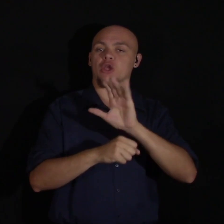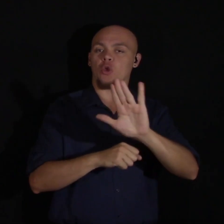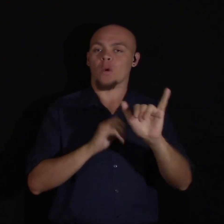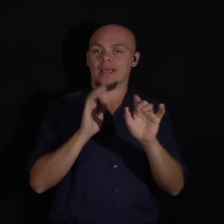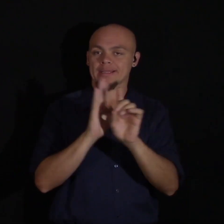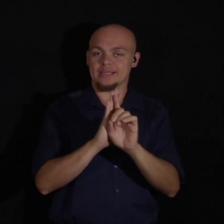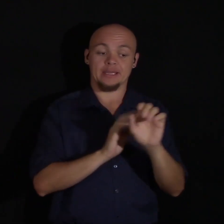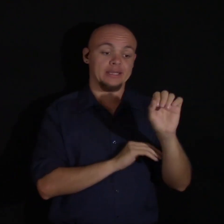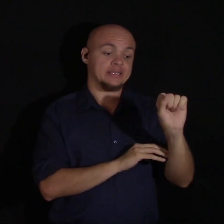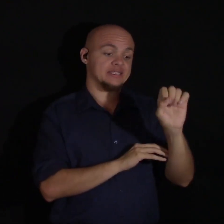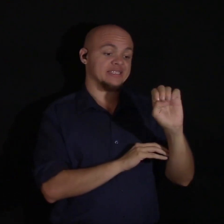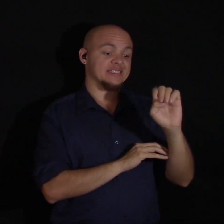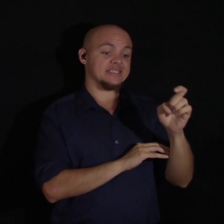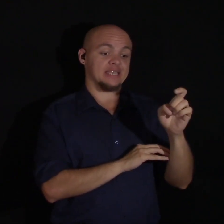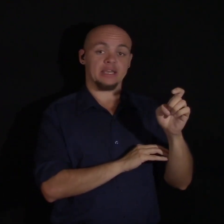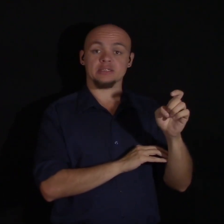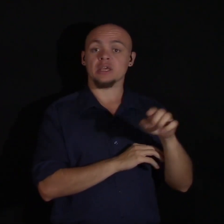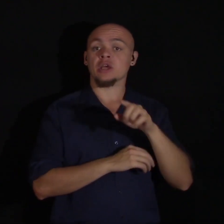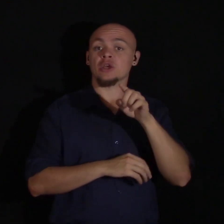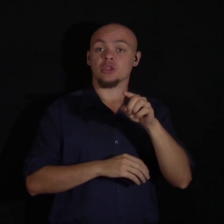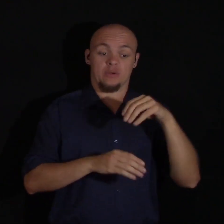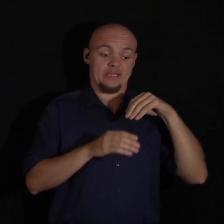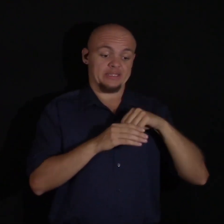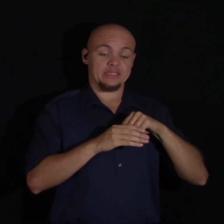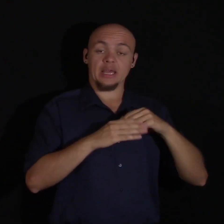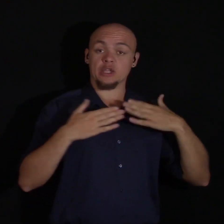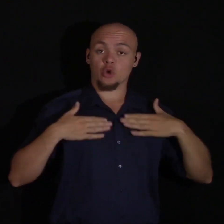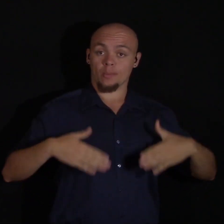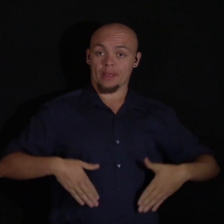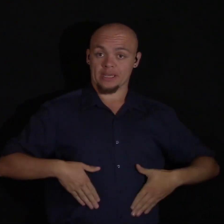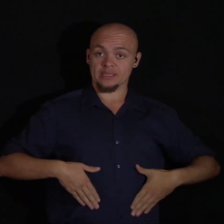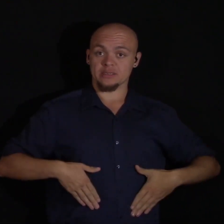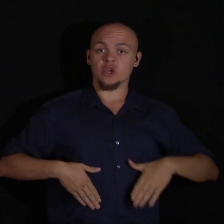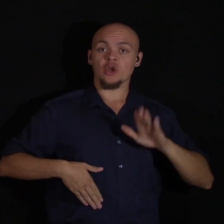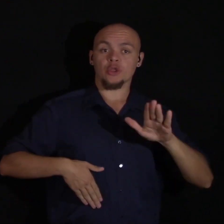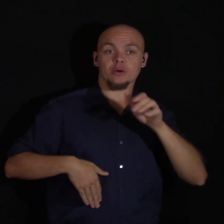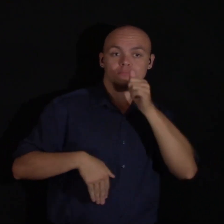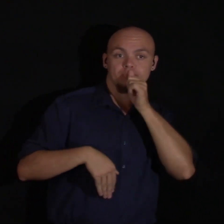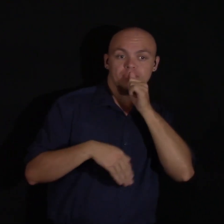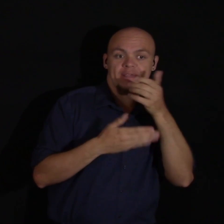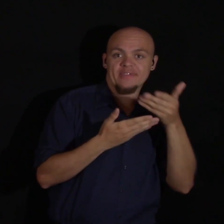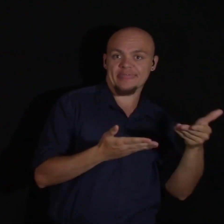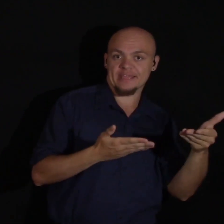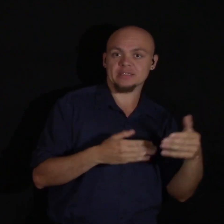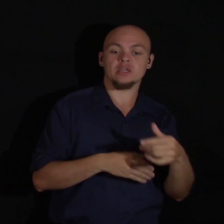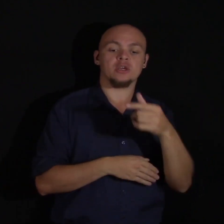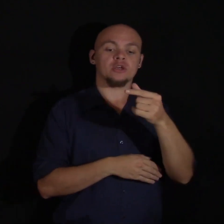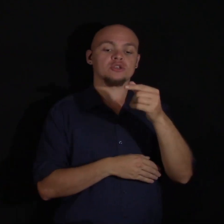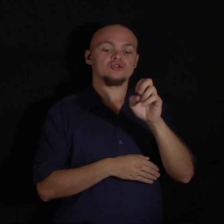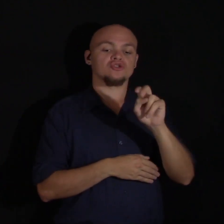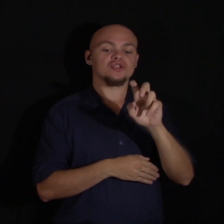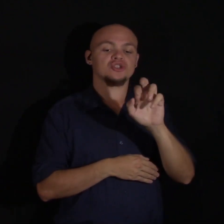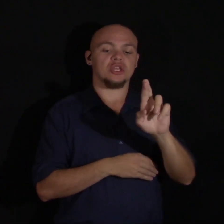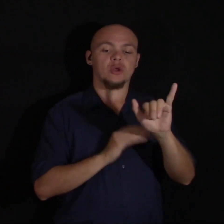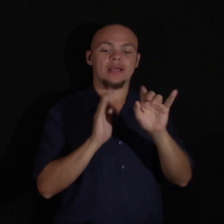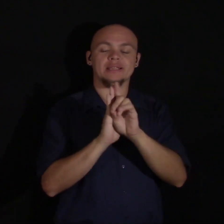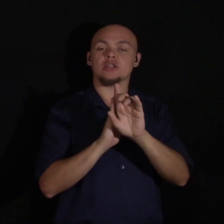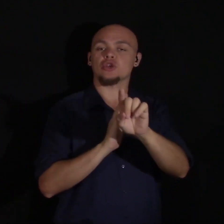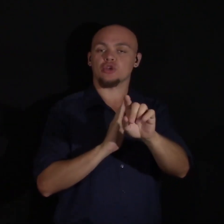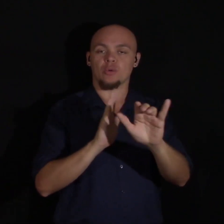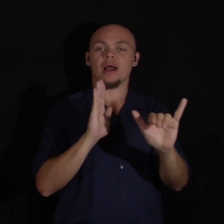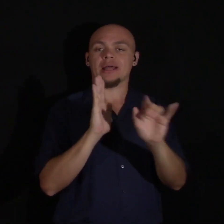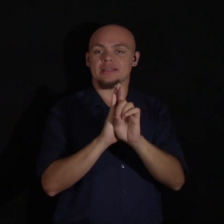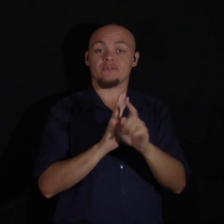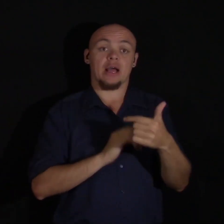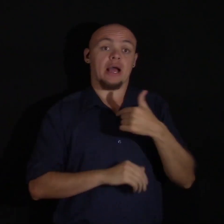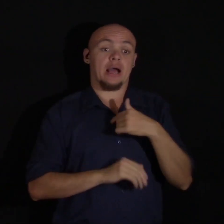Sex is what you hide under your clothes, your private parts. gender identity is what you identify as. As I've already told